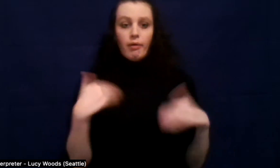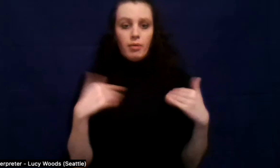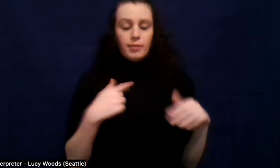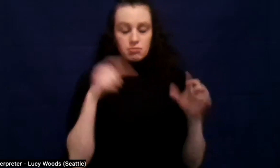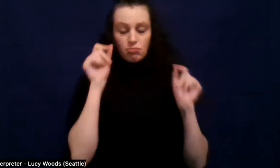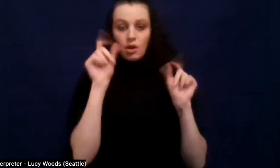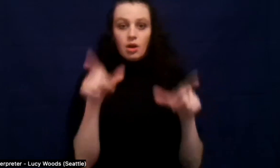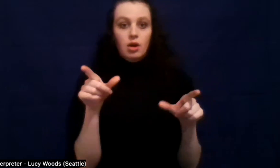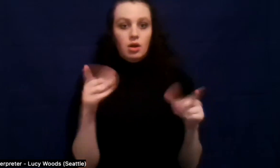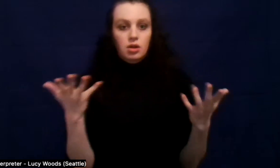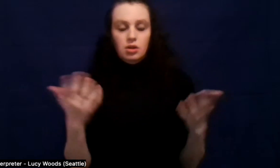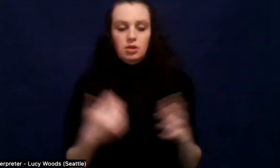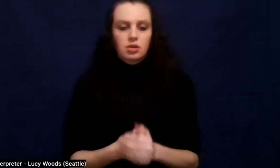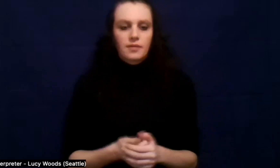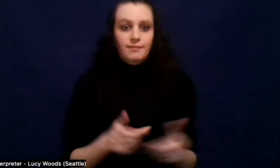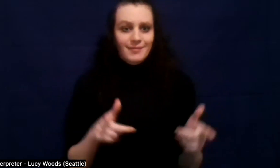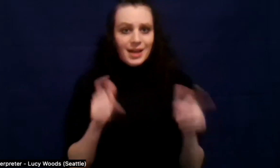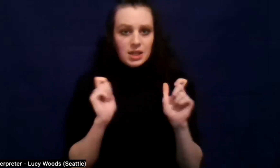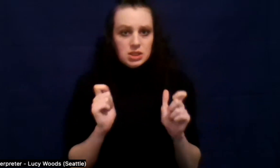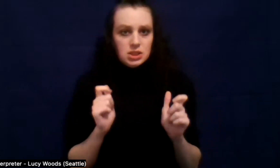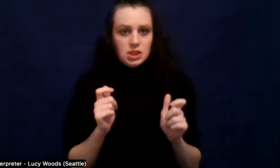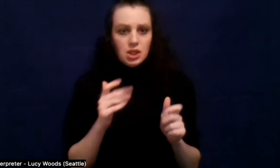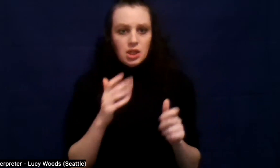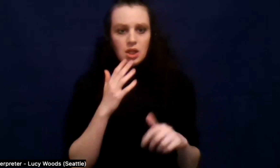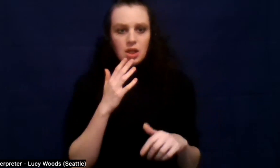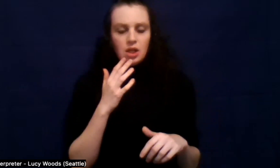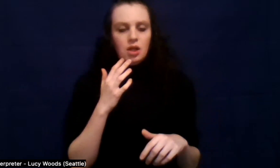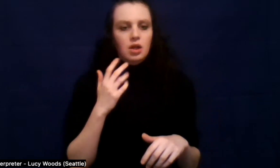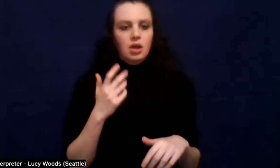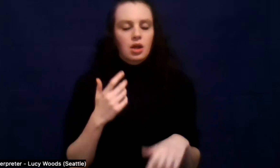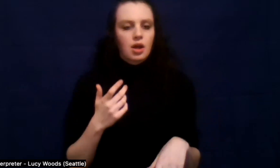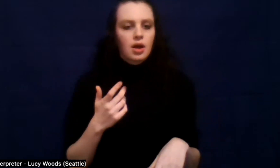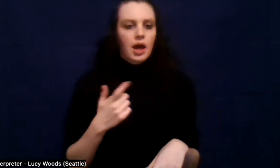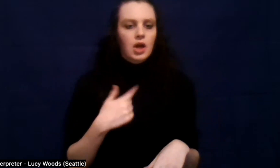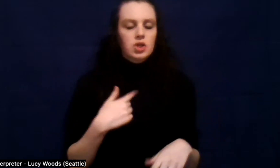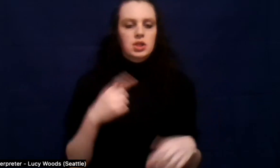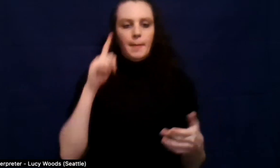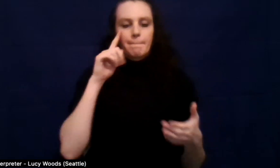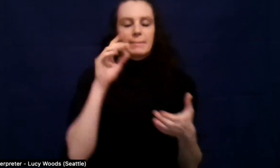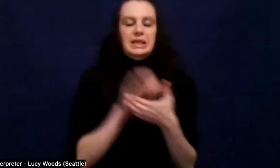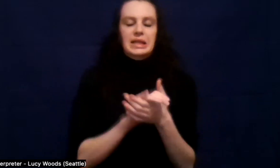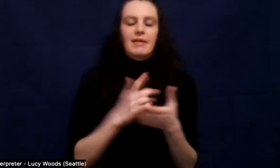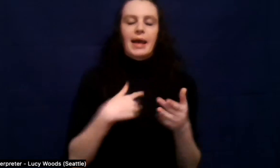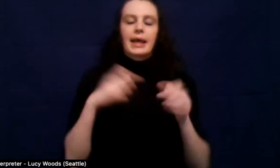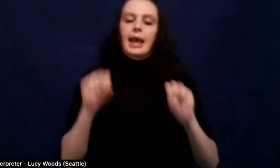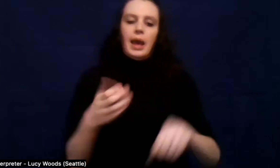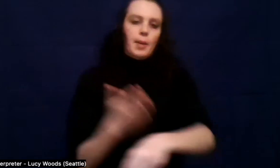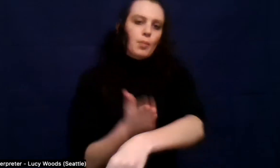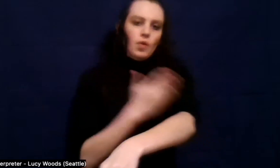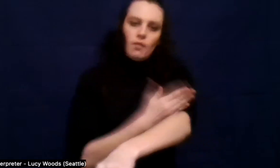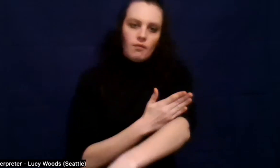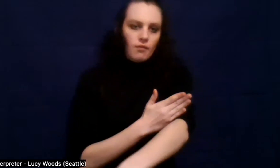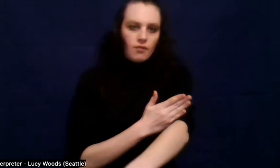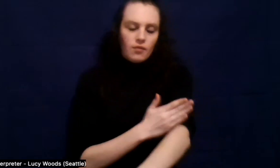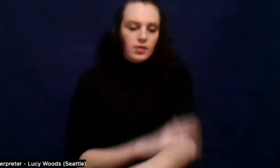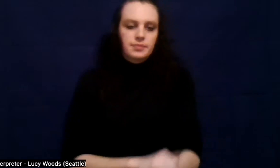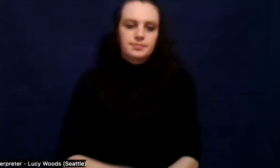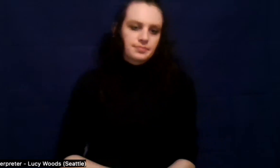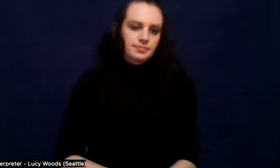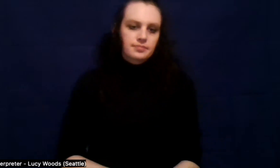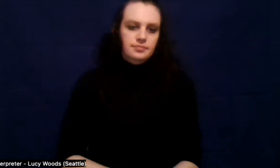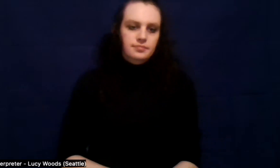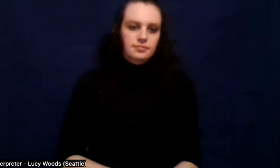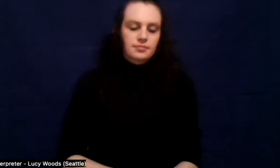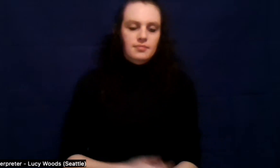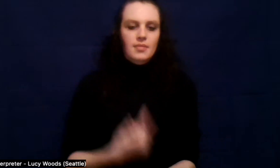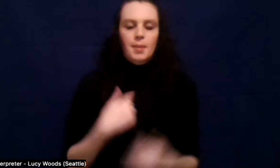the only way that I can explain that was that I just believed that there was something that could help. There was something different that I hadn't already tried, you know, like I ran out